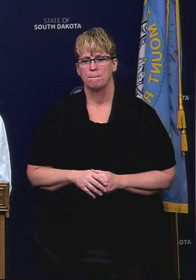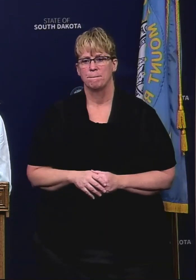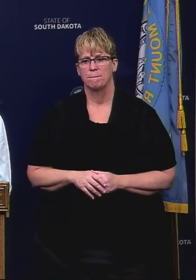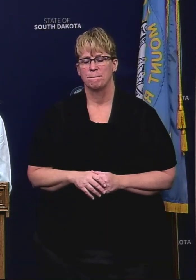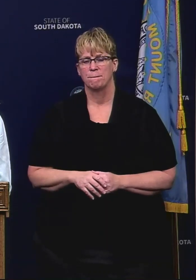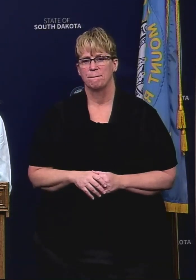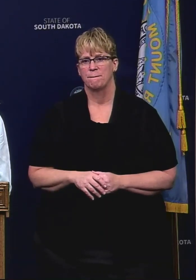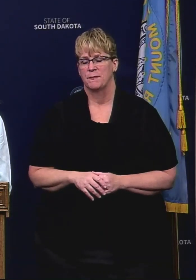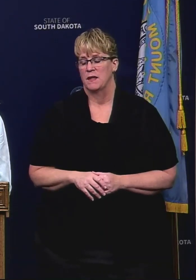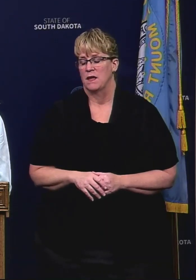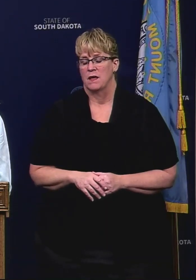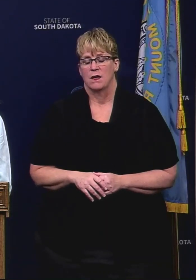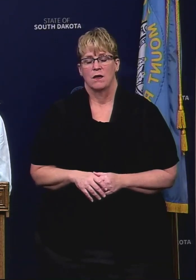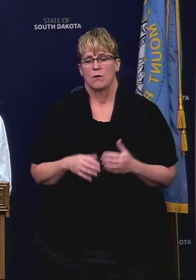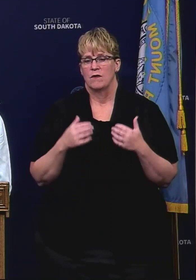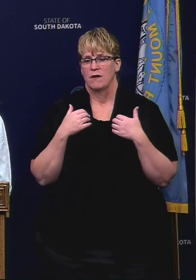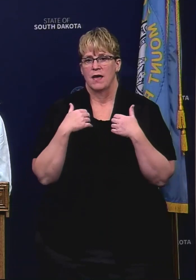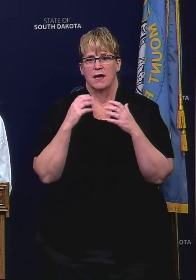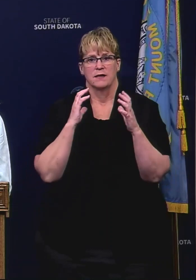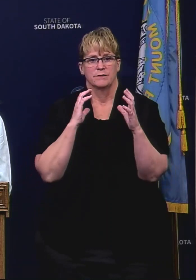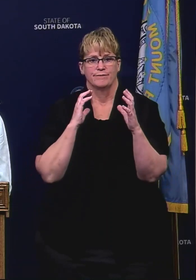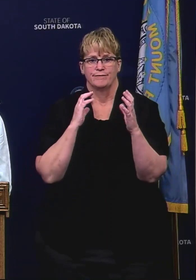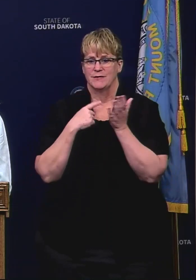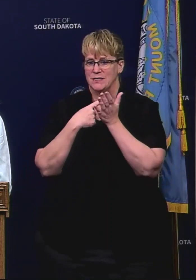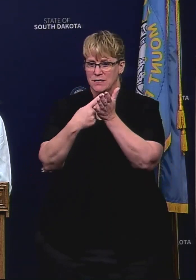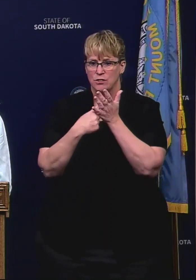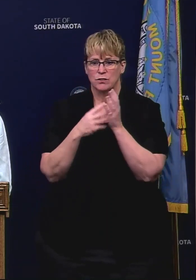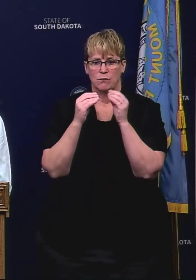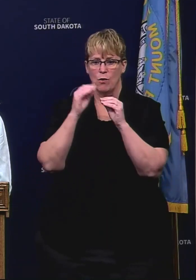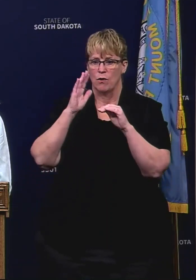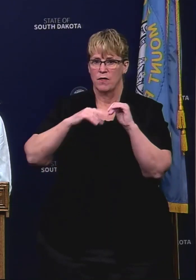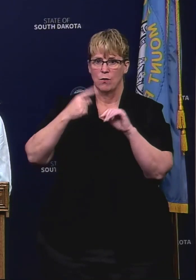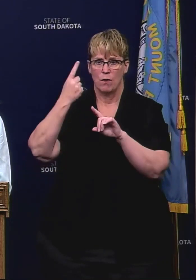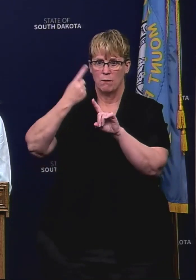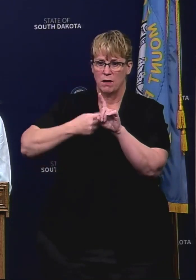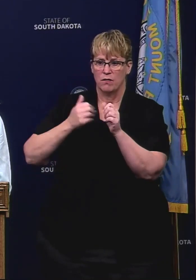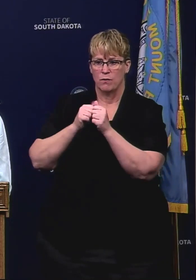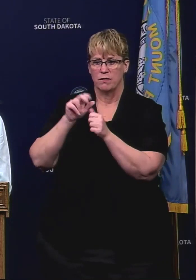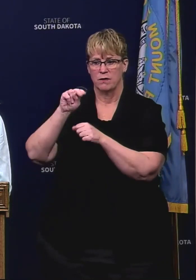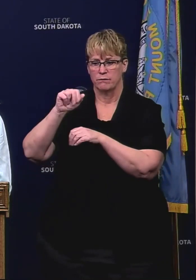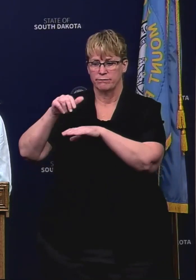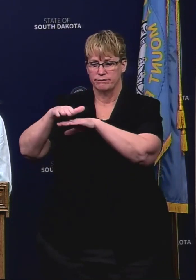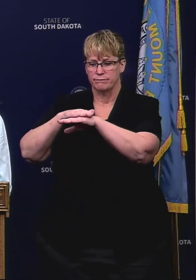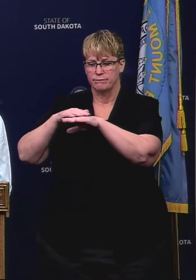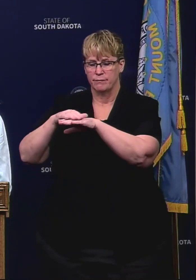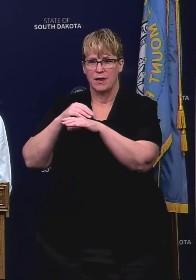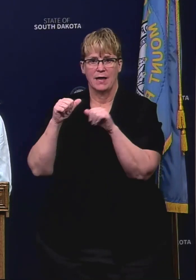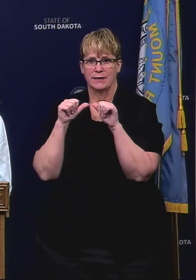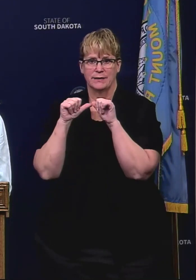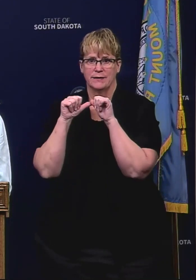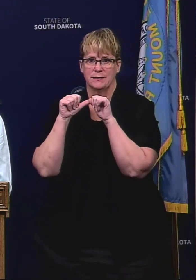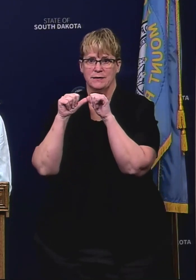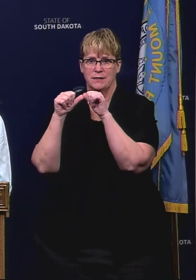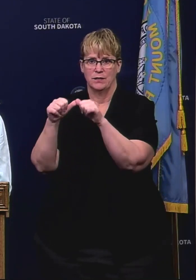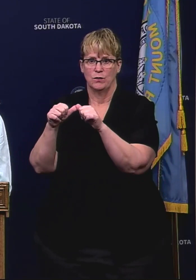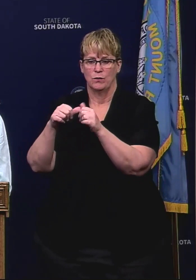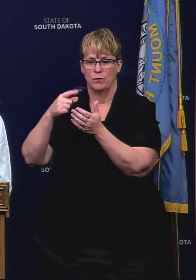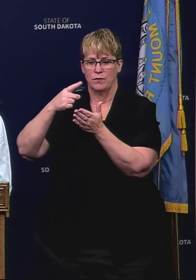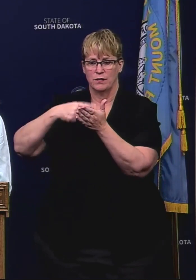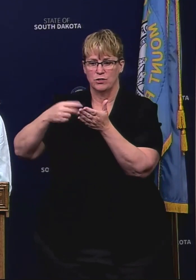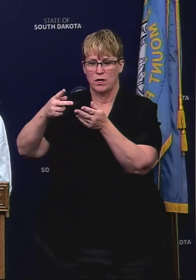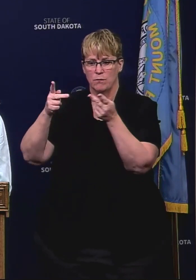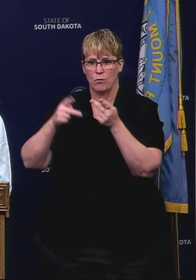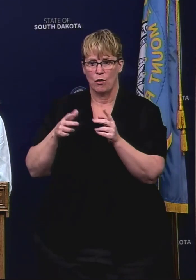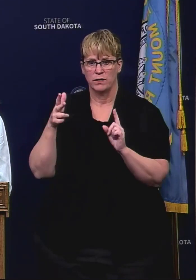you know we have been having conversations for over a month with our tribes and the continue the checkpoints